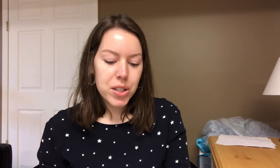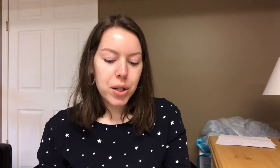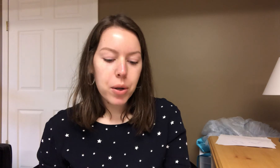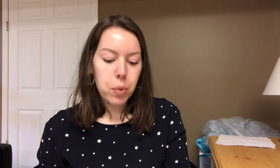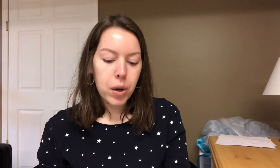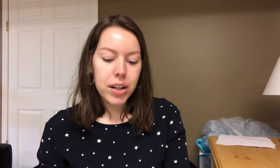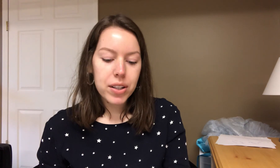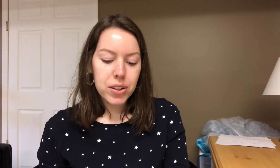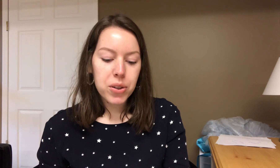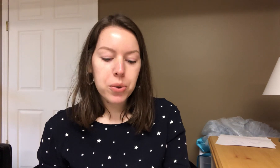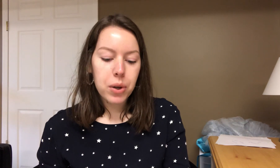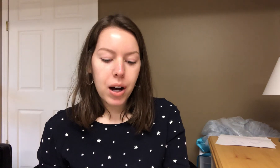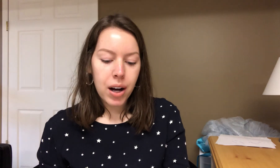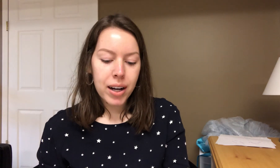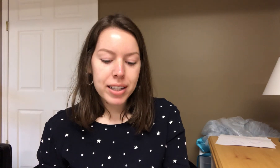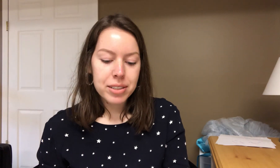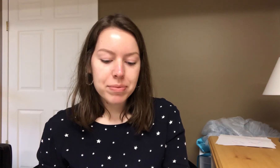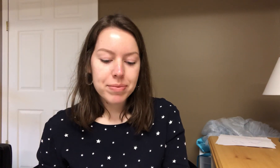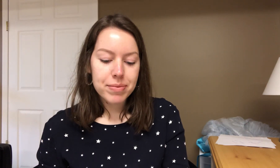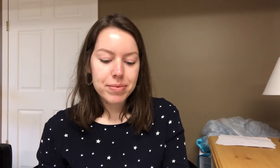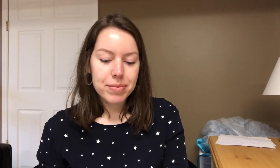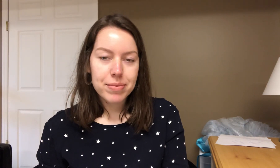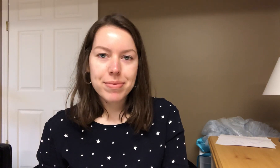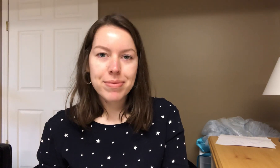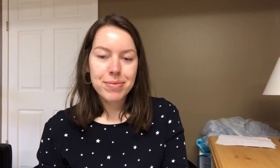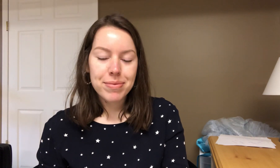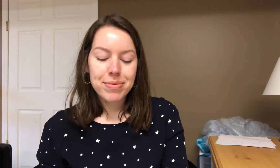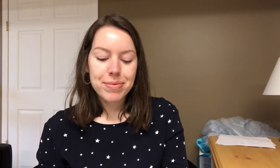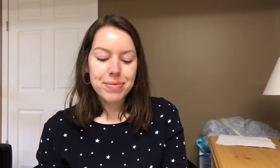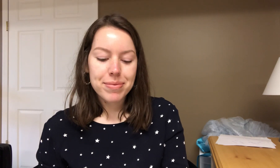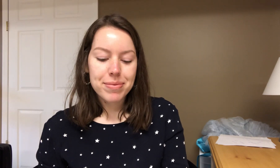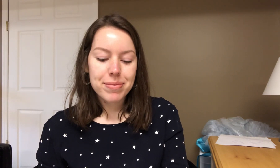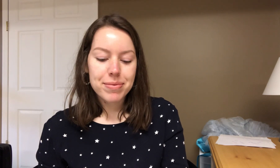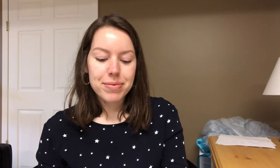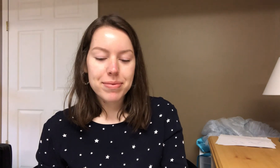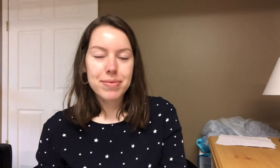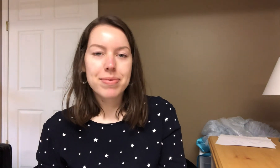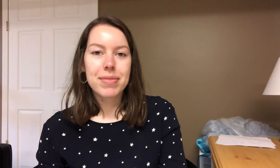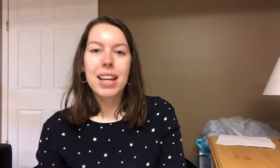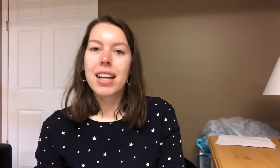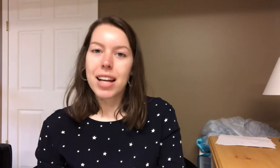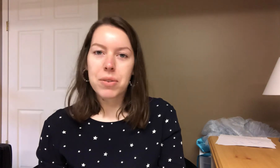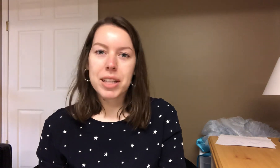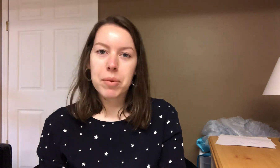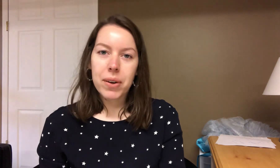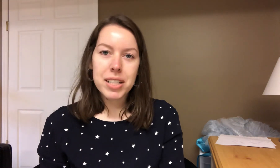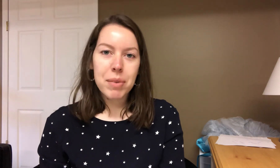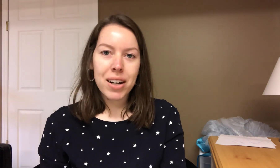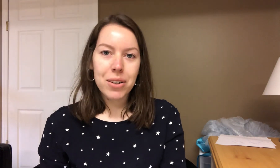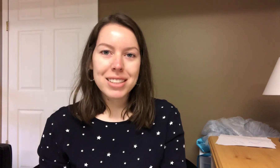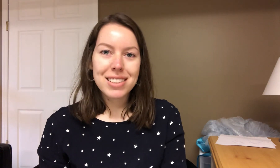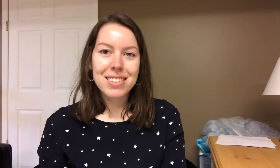what you are and we'll keep going tomorrow you